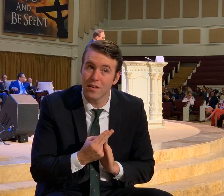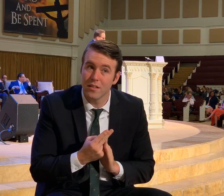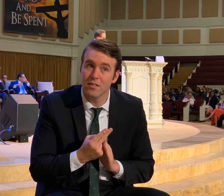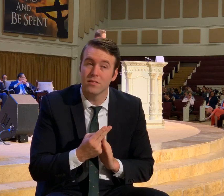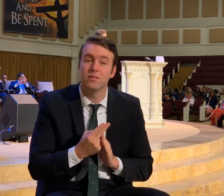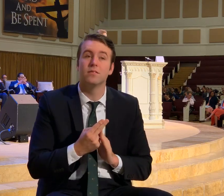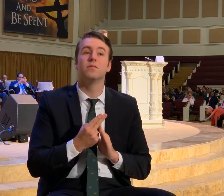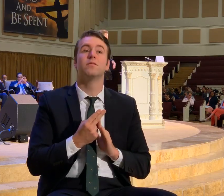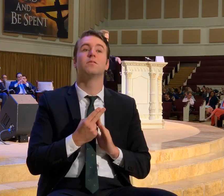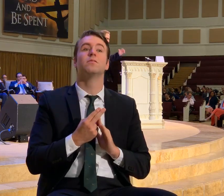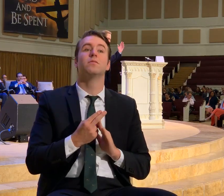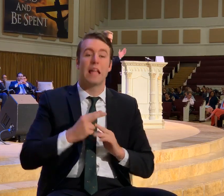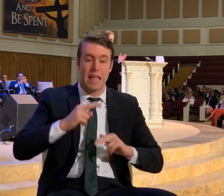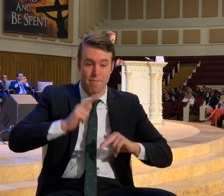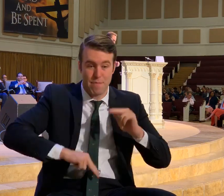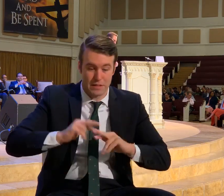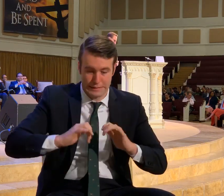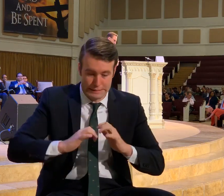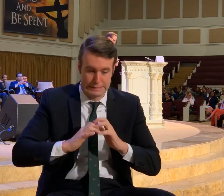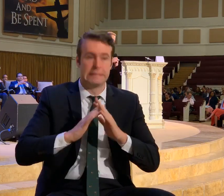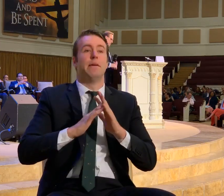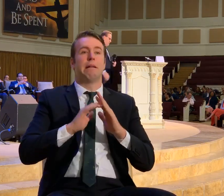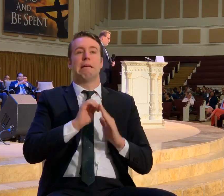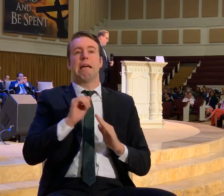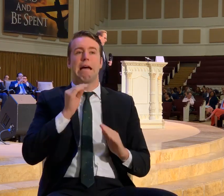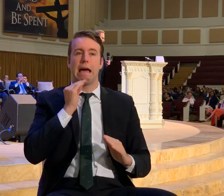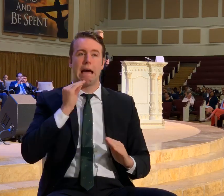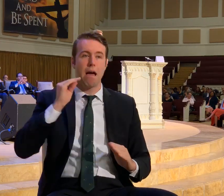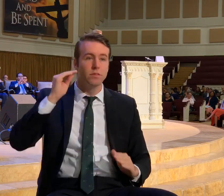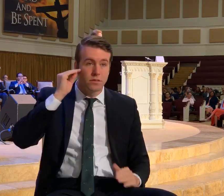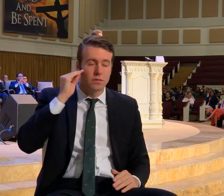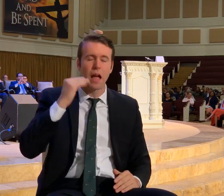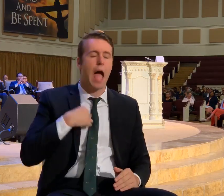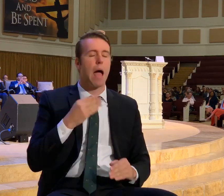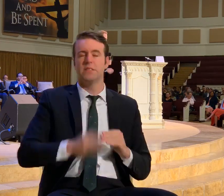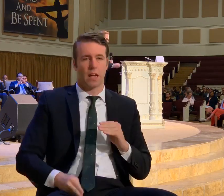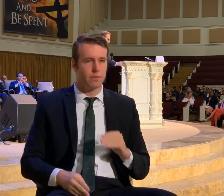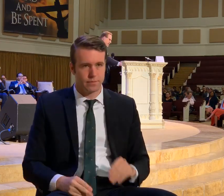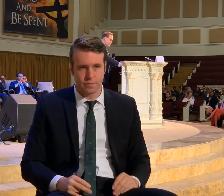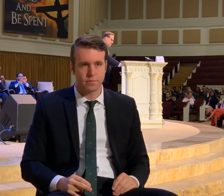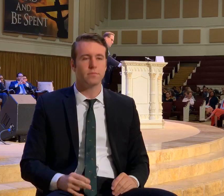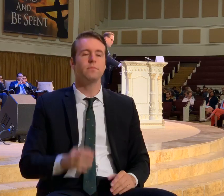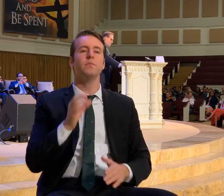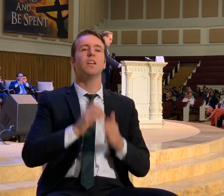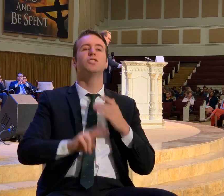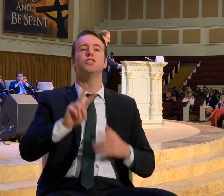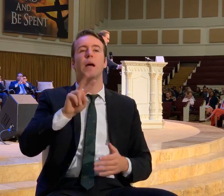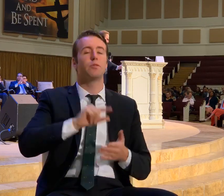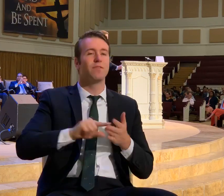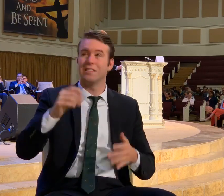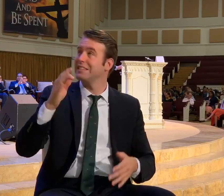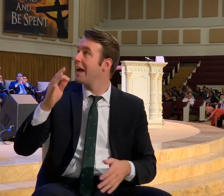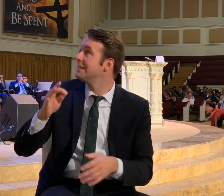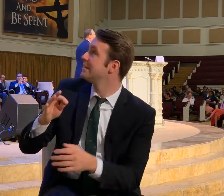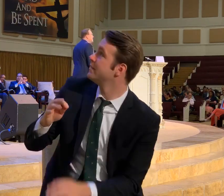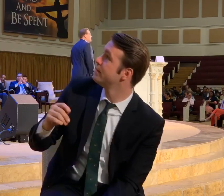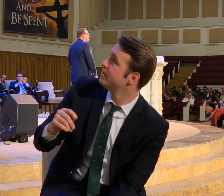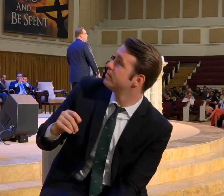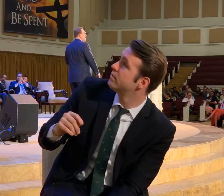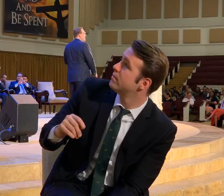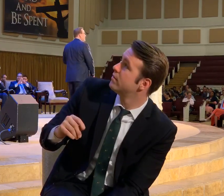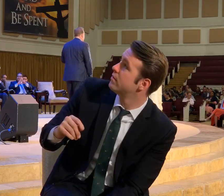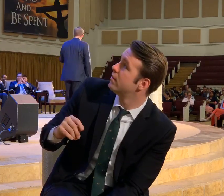So we're lively stones. Building up the house. Put. No. Chapter 2. Verse 19 and 20.